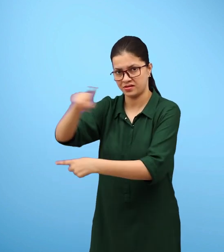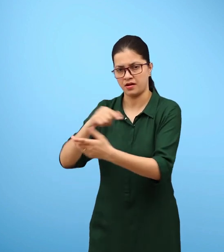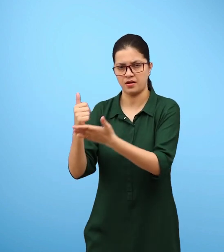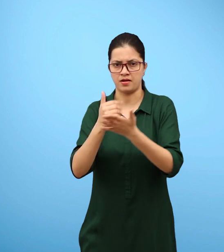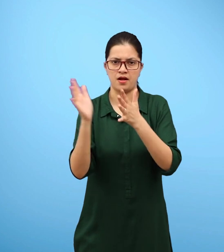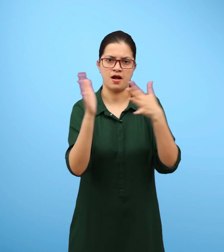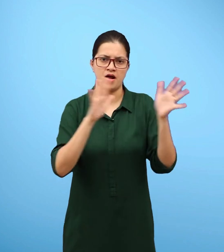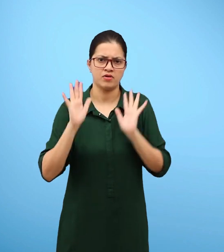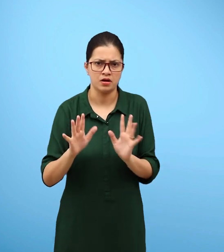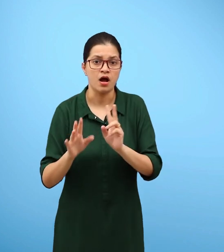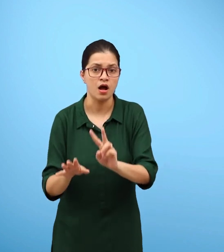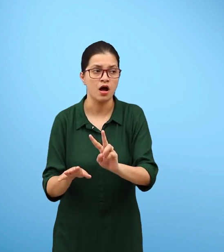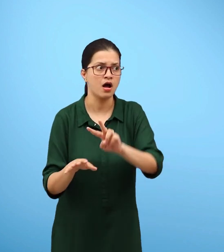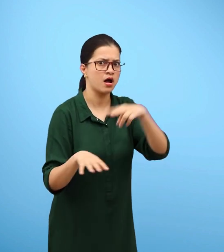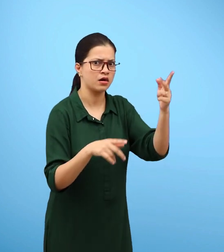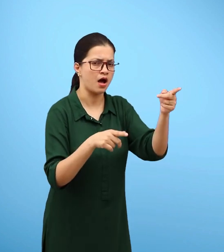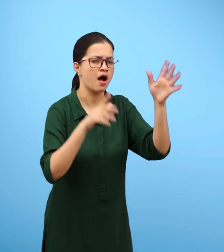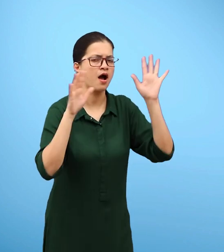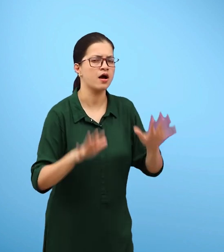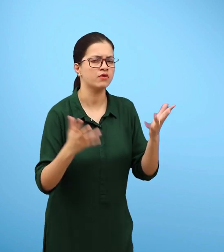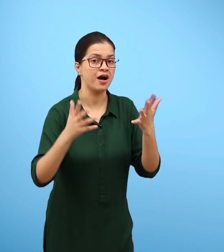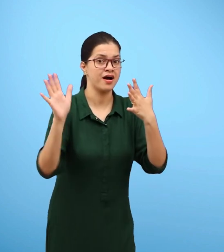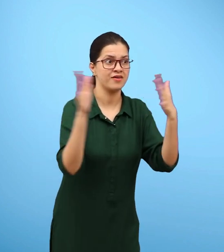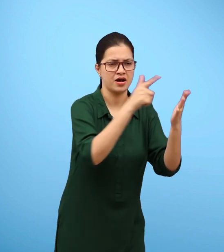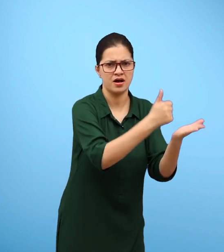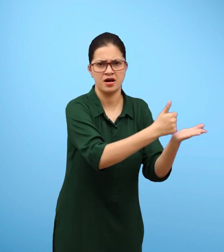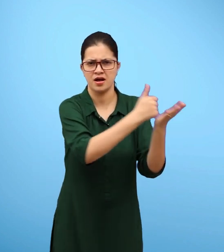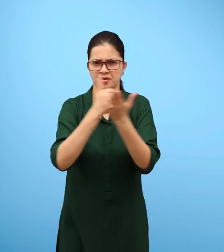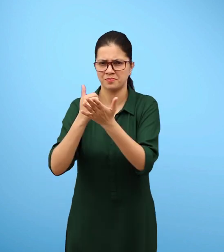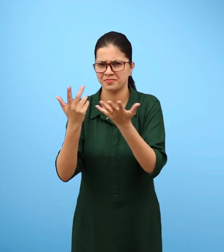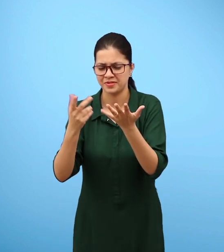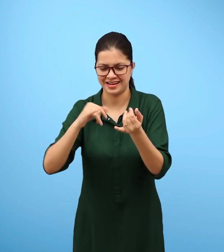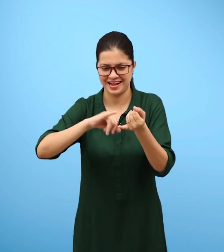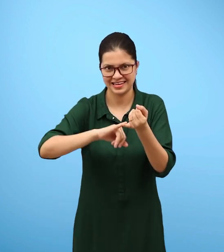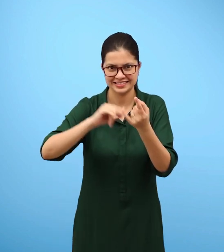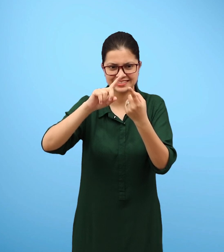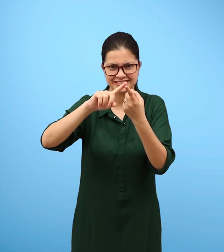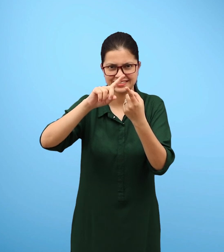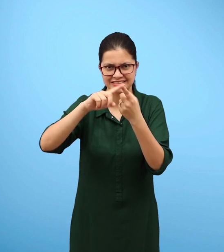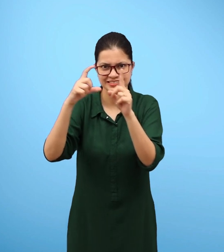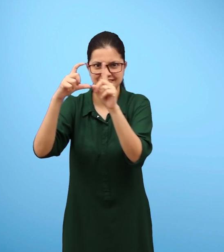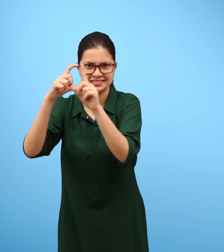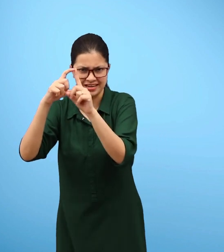Air also helps in the dispersal of seeds and pollen of flowers of several plants.